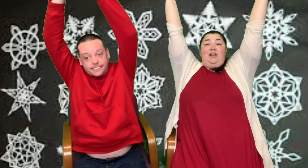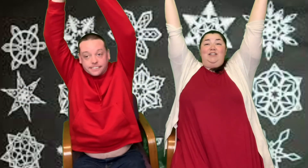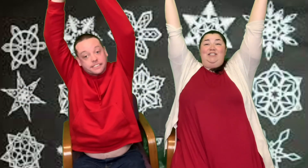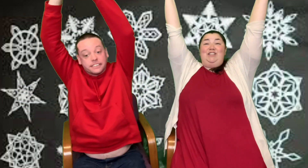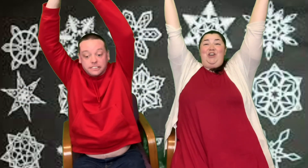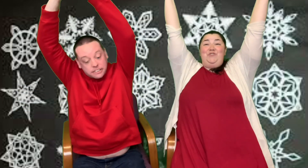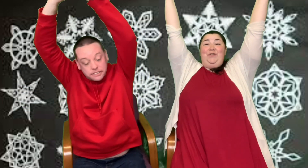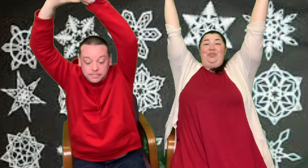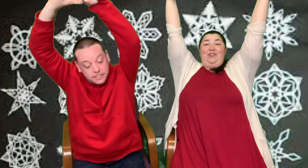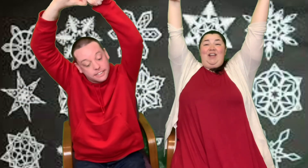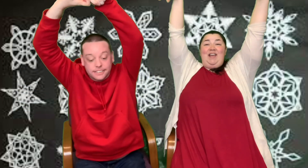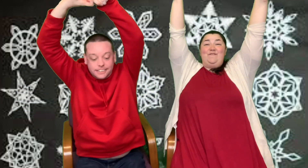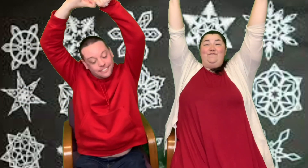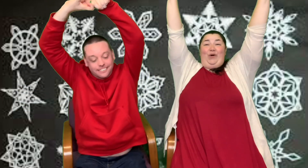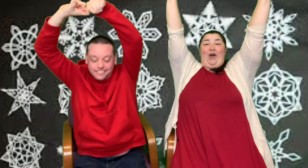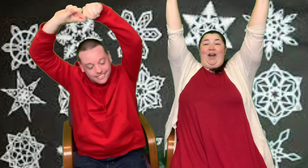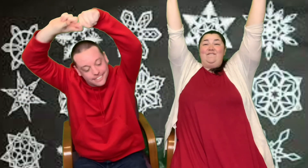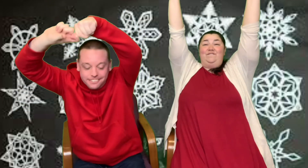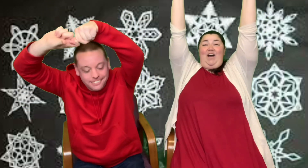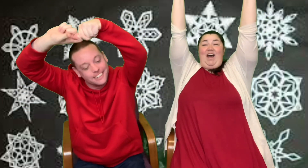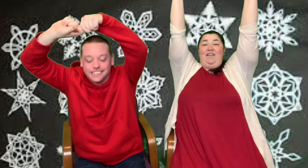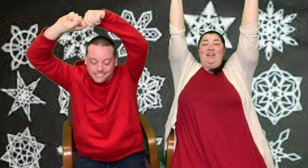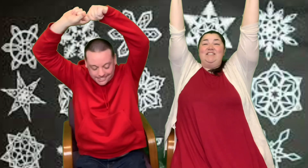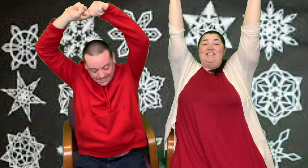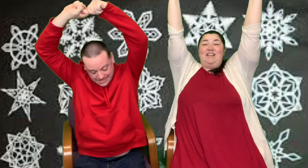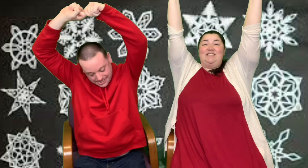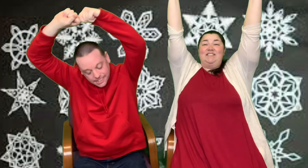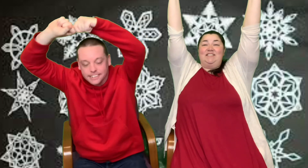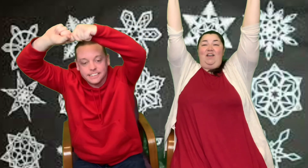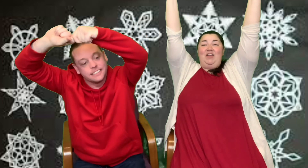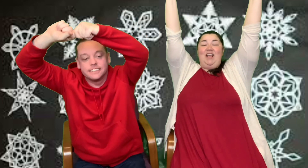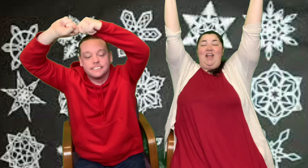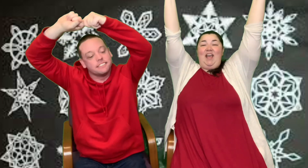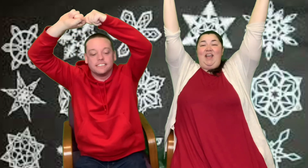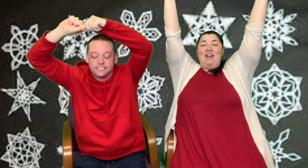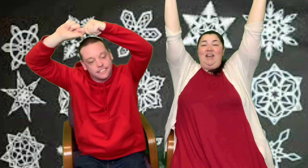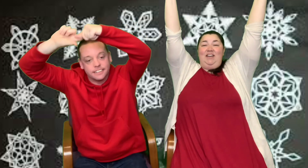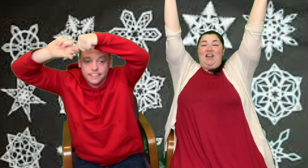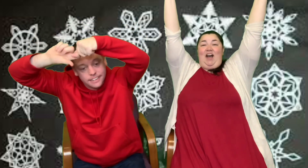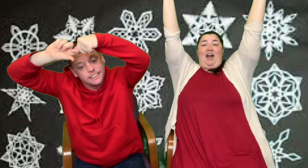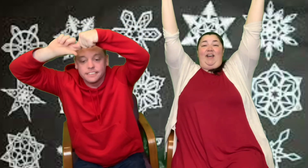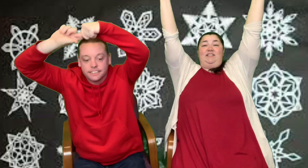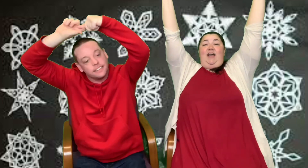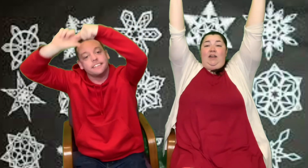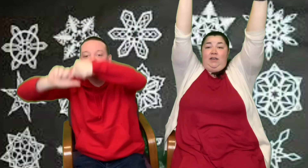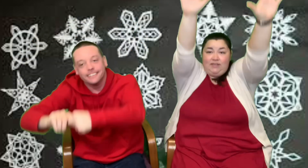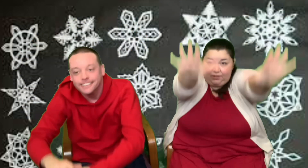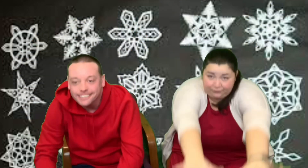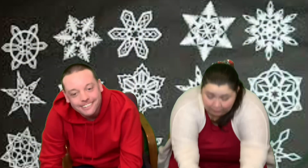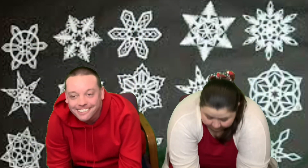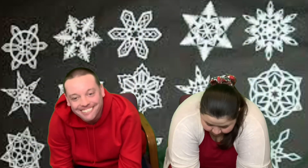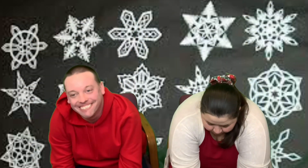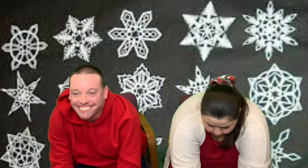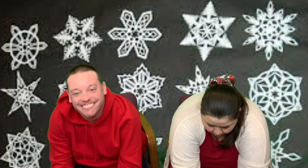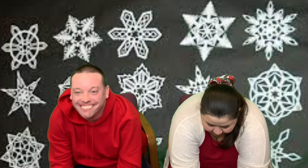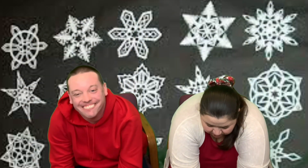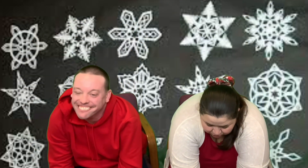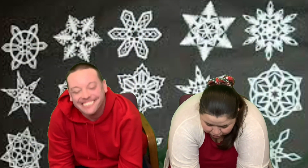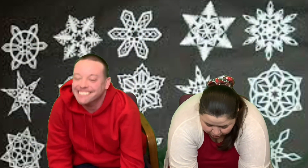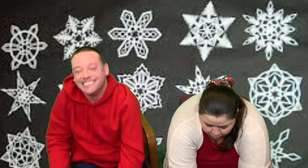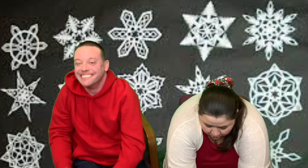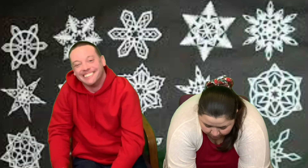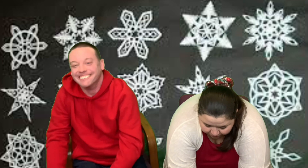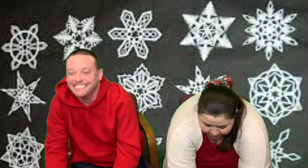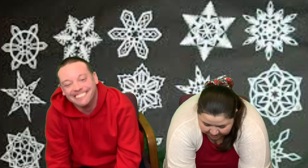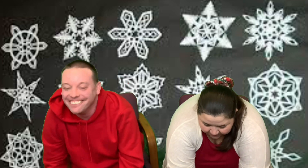One, two, three, four, five, six, seven, eight, nine, ten. Down the floor. One,